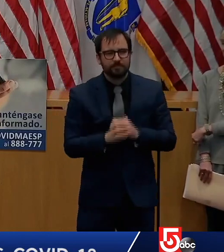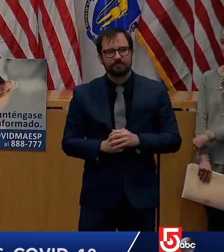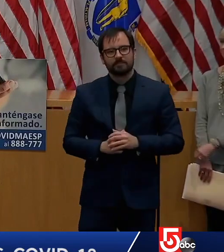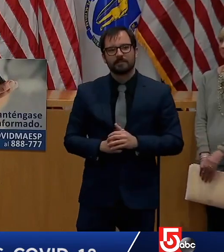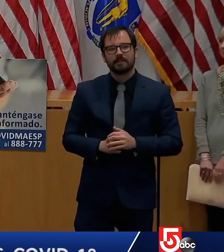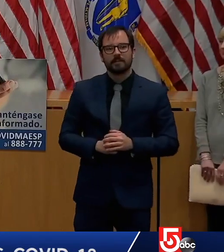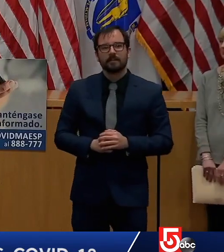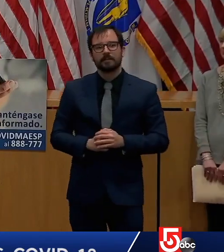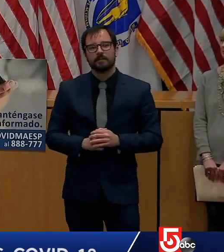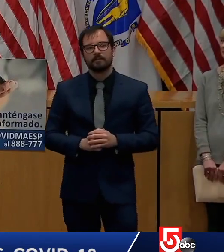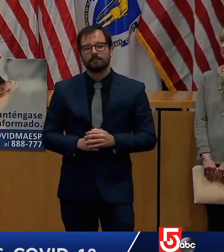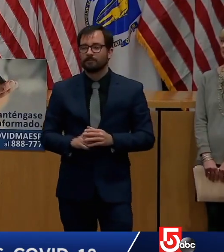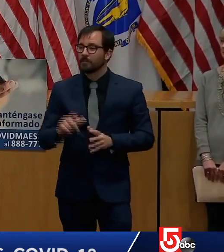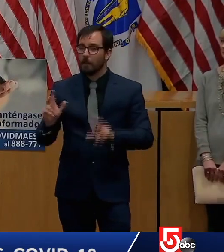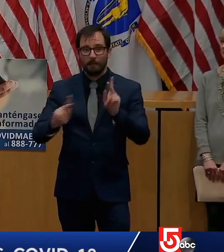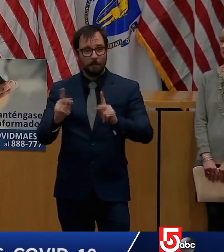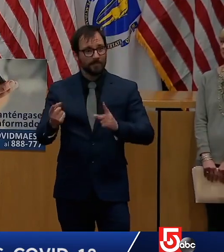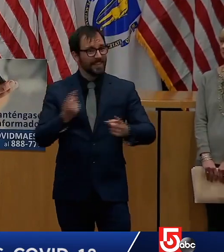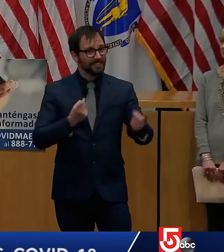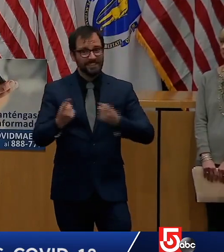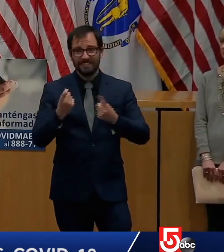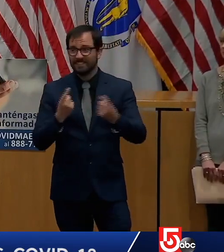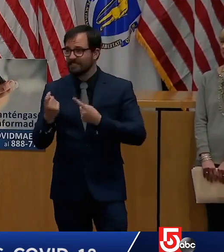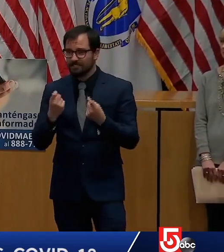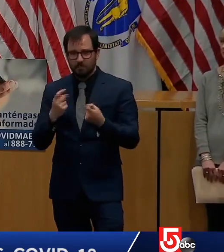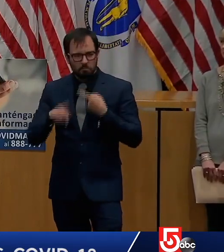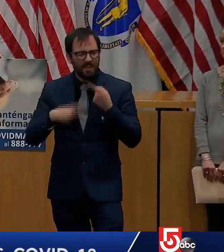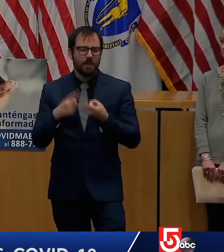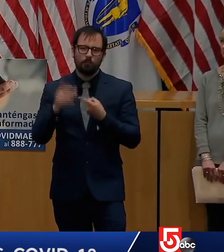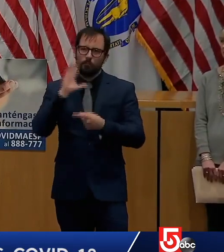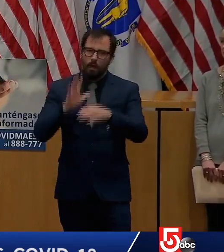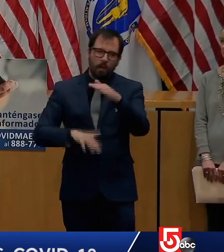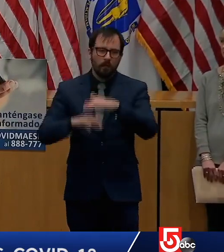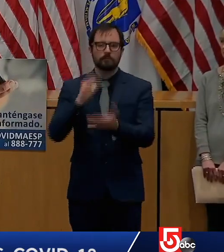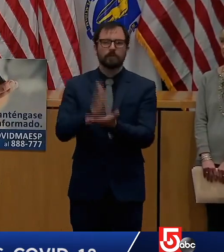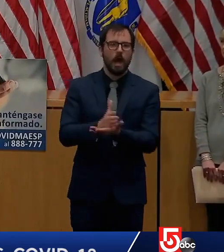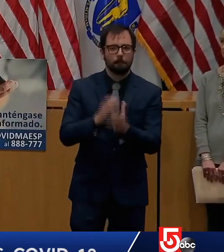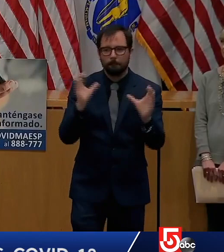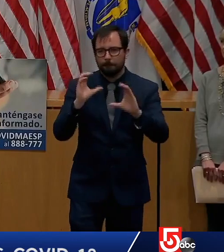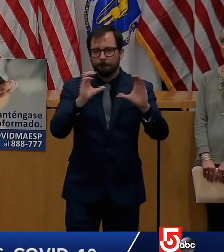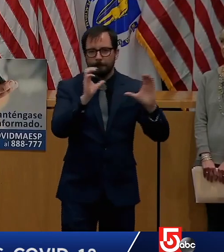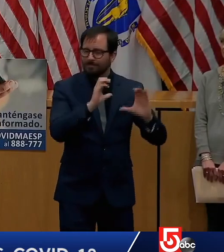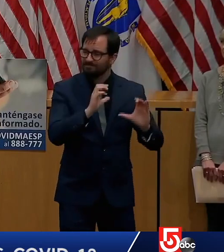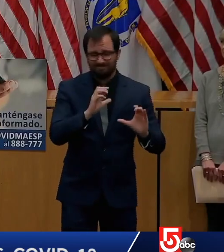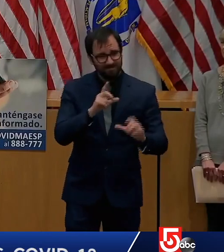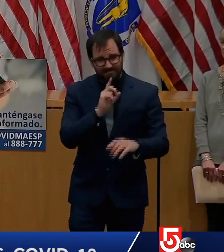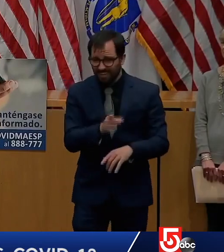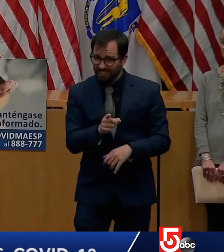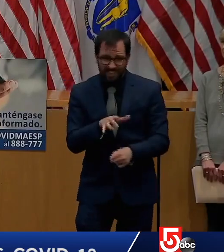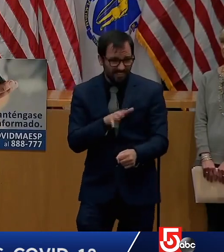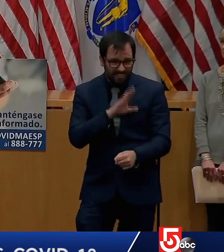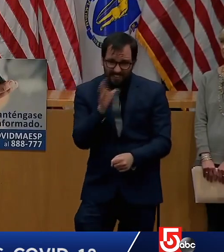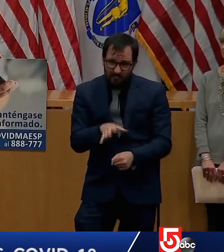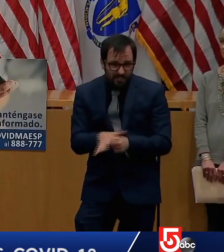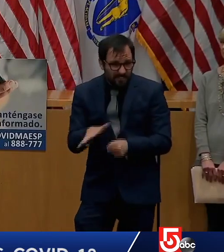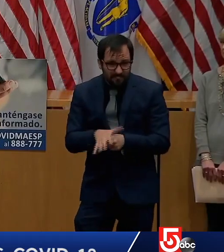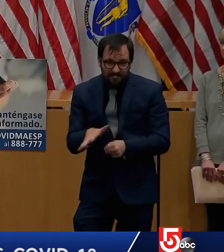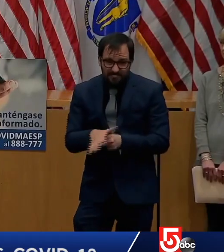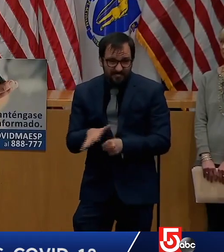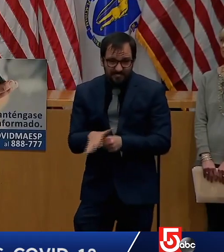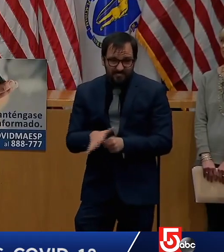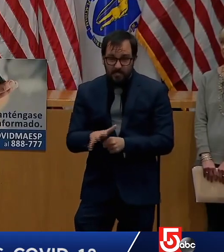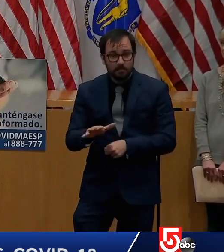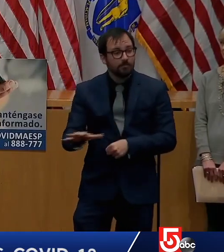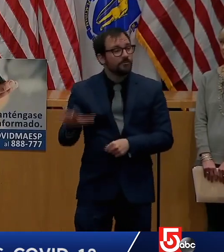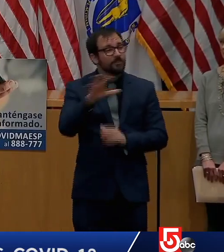And I think every state will be very aggressive about collecting PPE